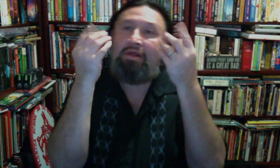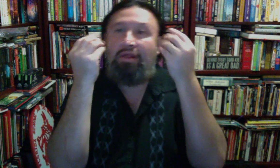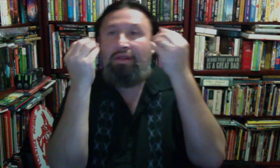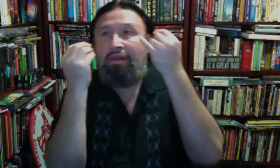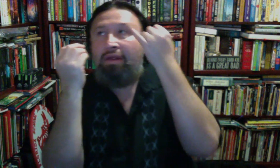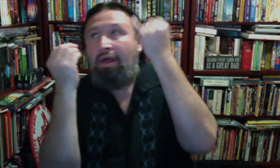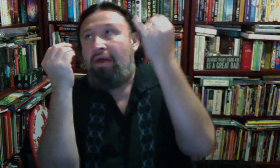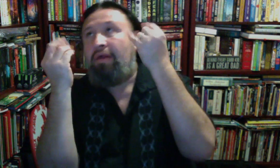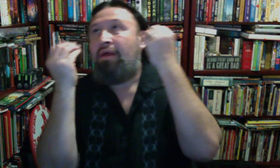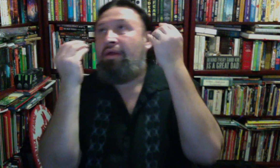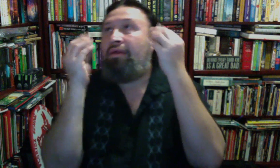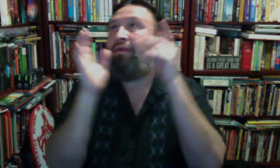Yeah.